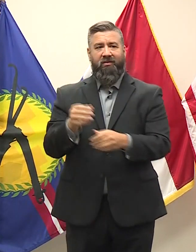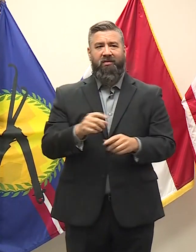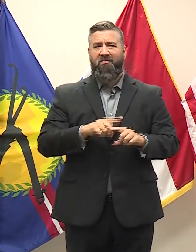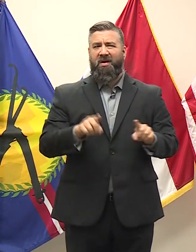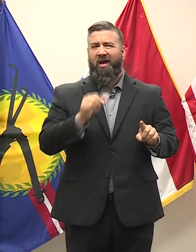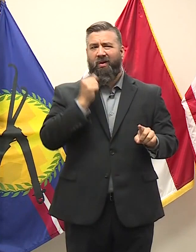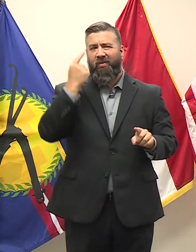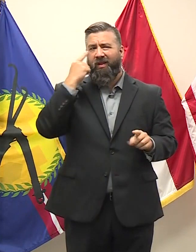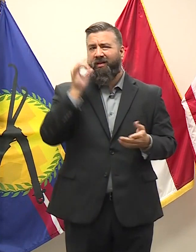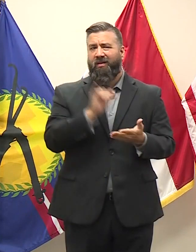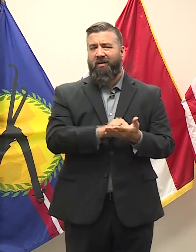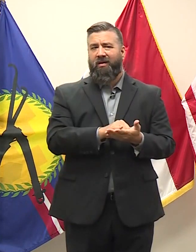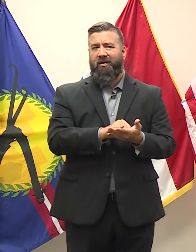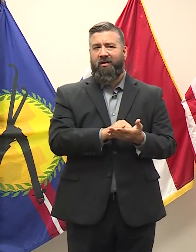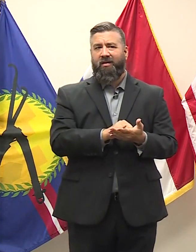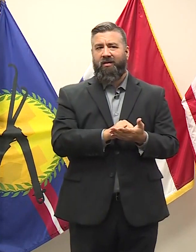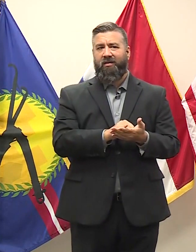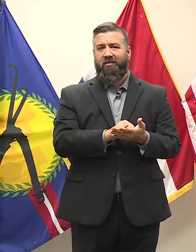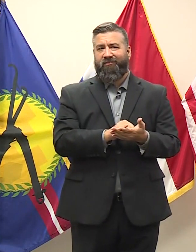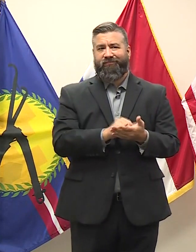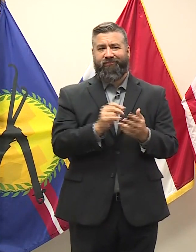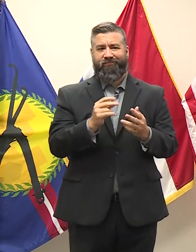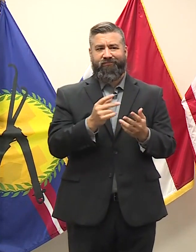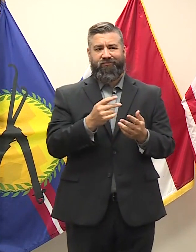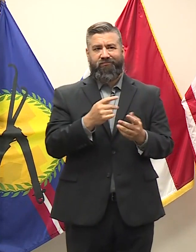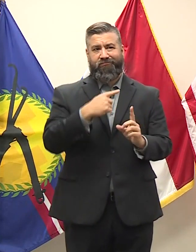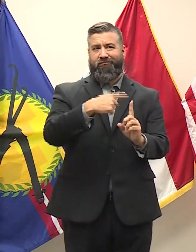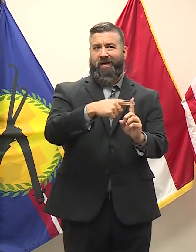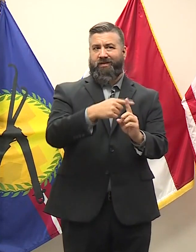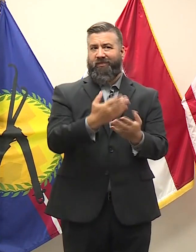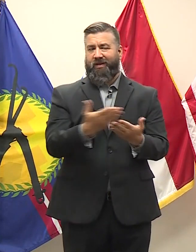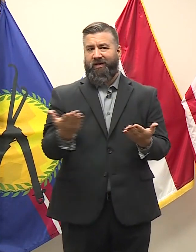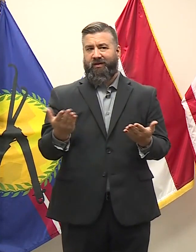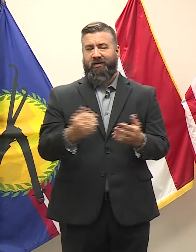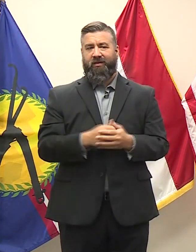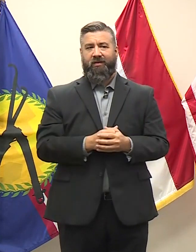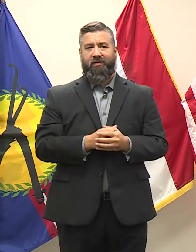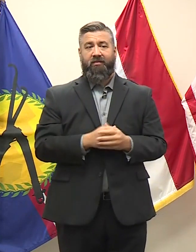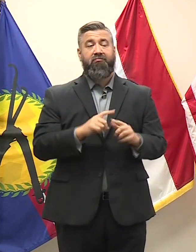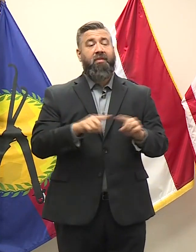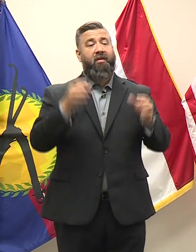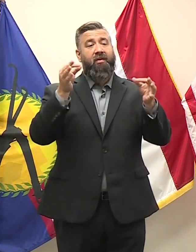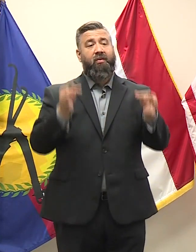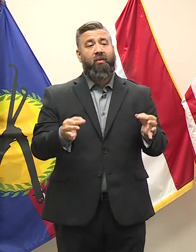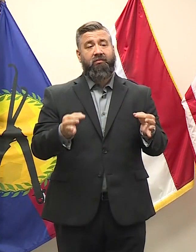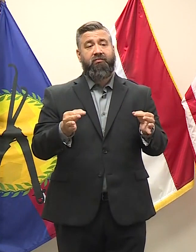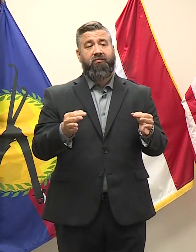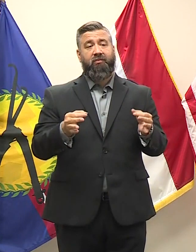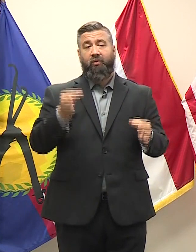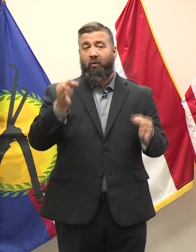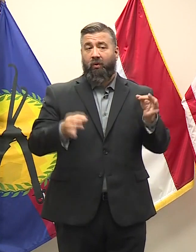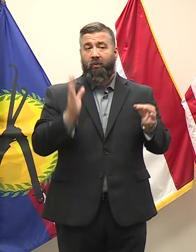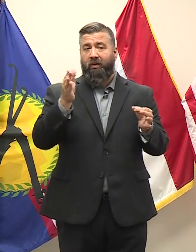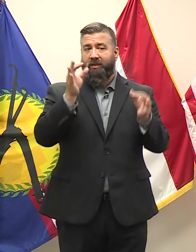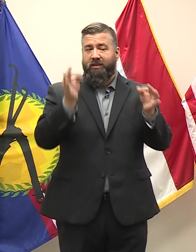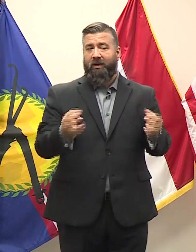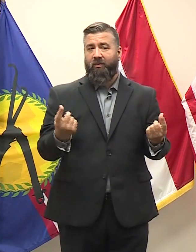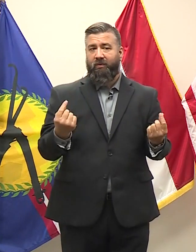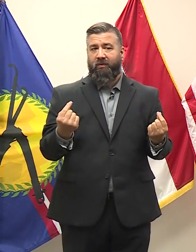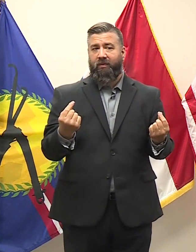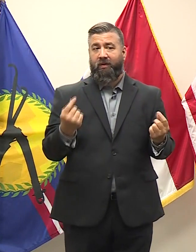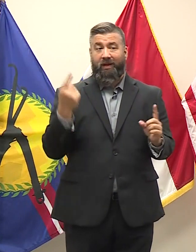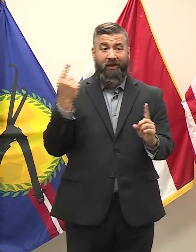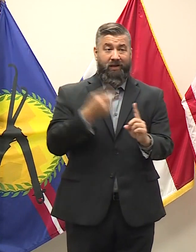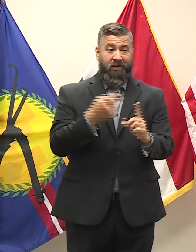that is productive, but the court will determine where this is. And until